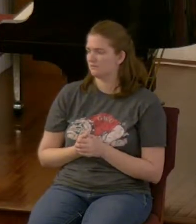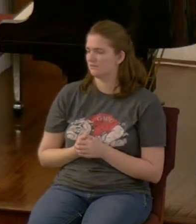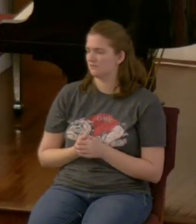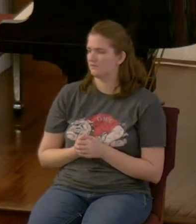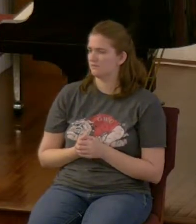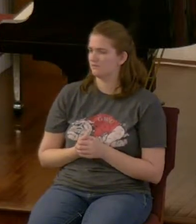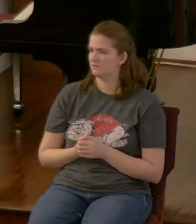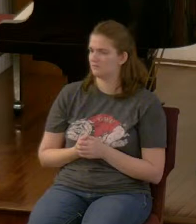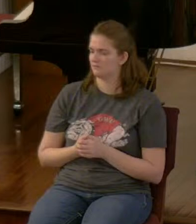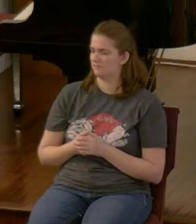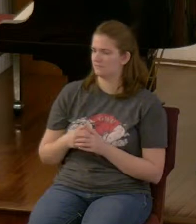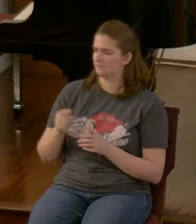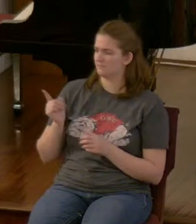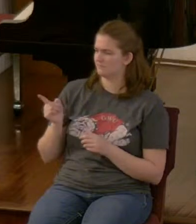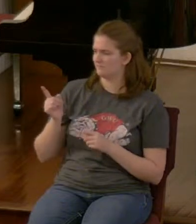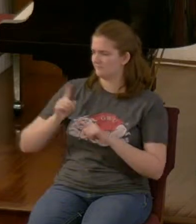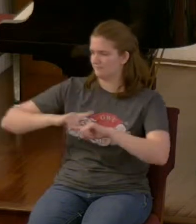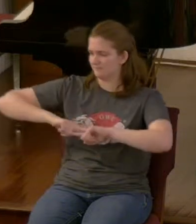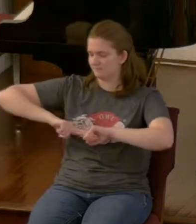it was different